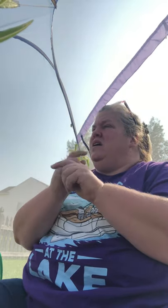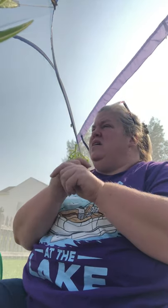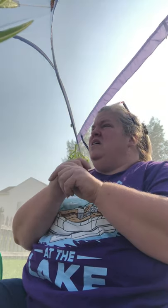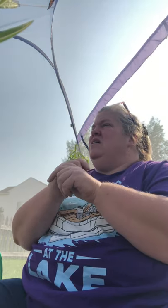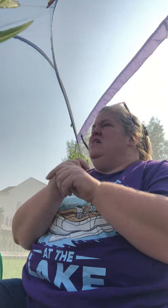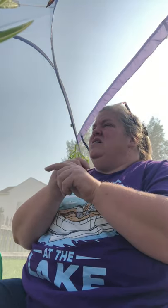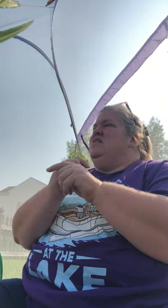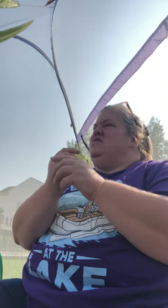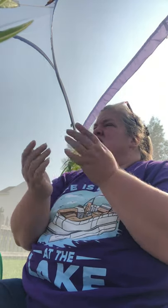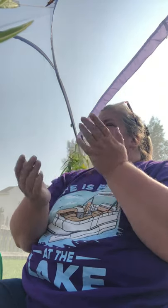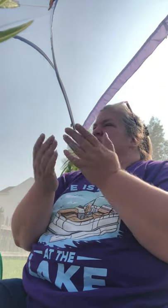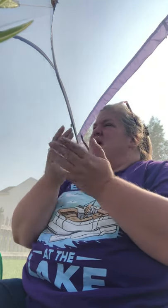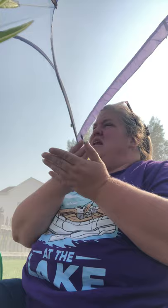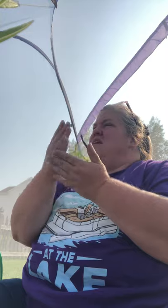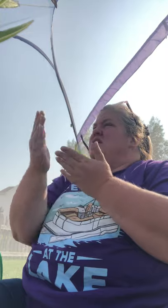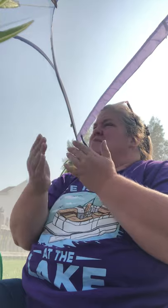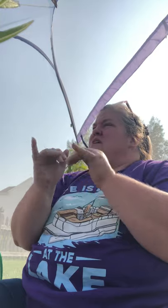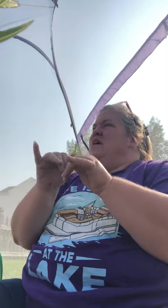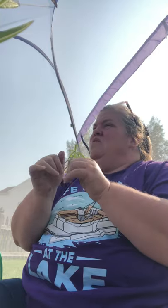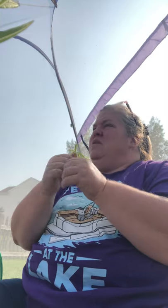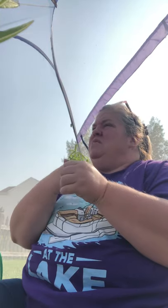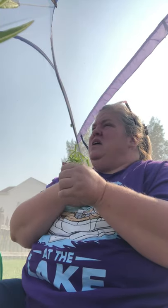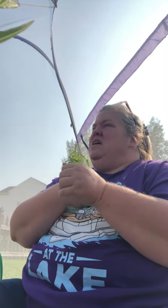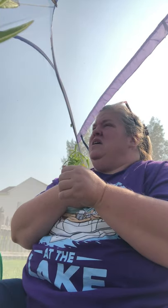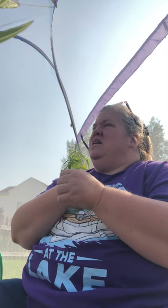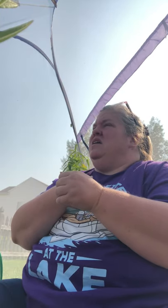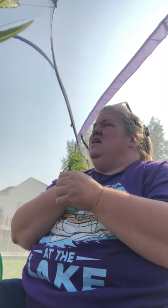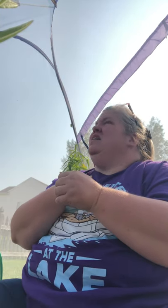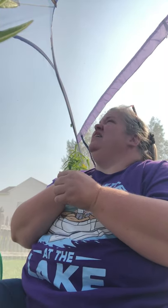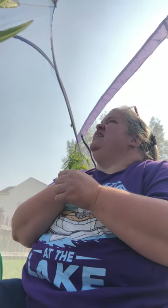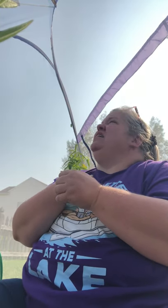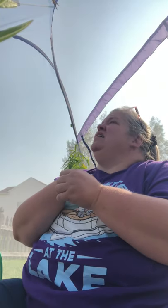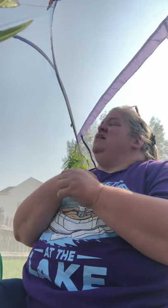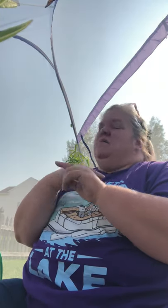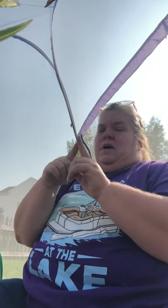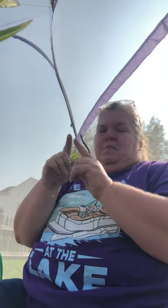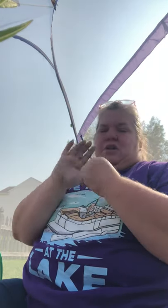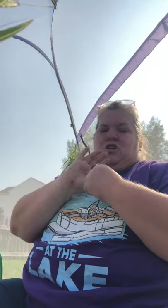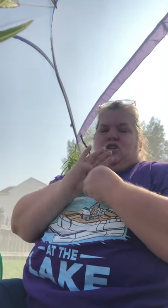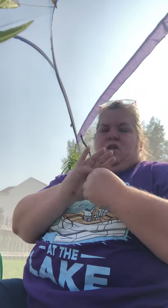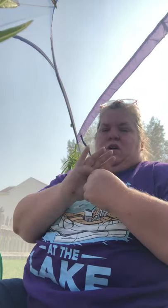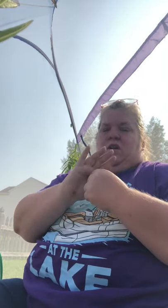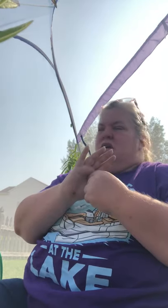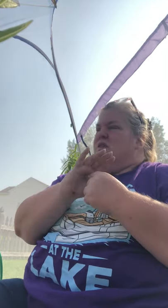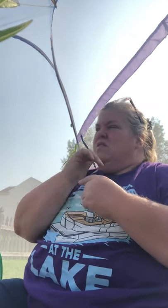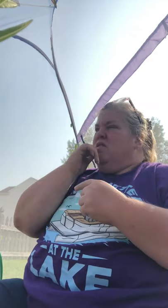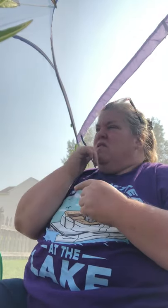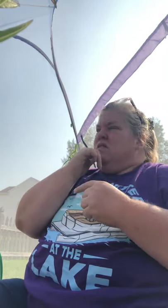so she might end up staying with me I'm gonna show you the girls